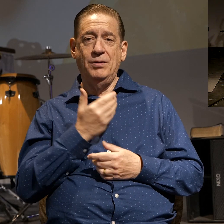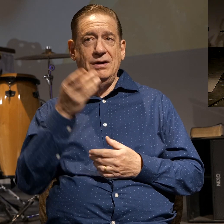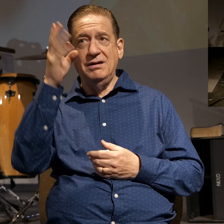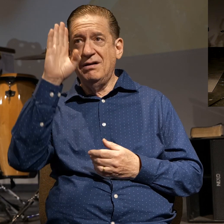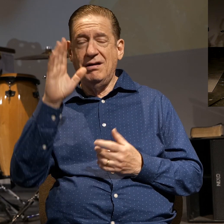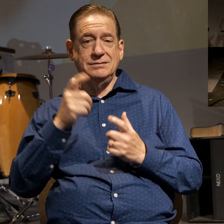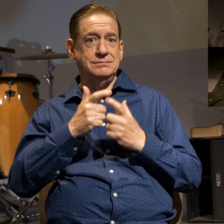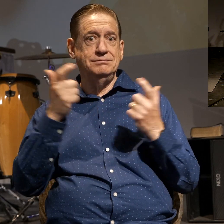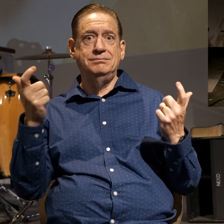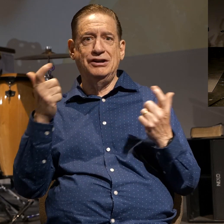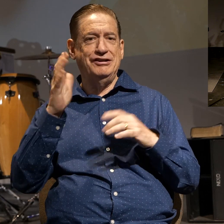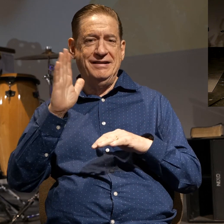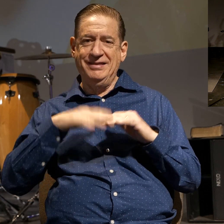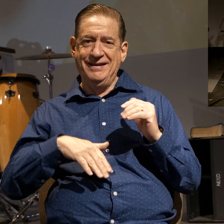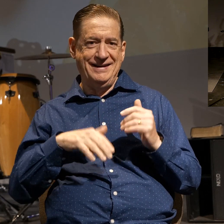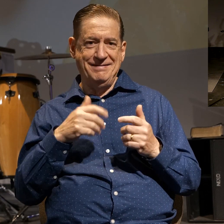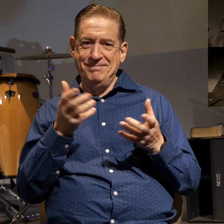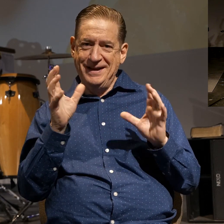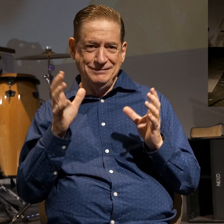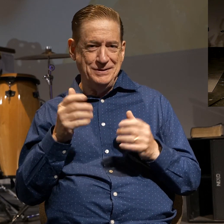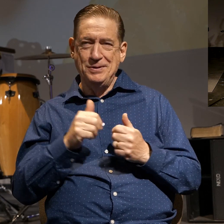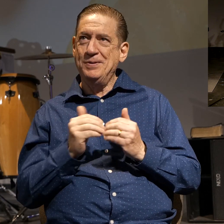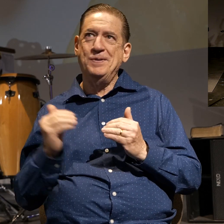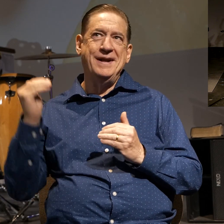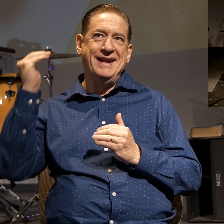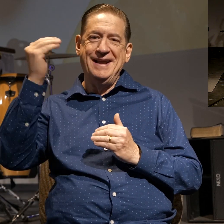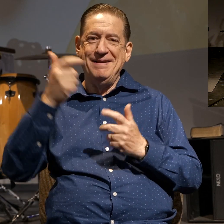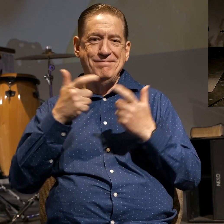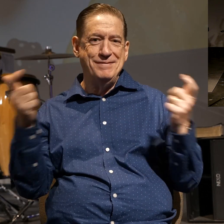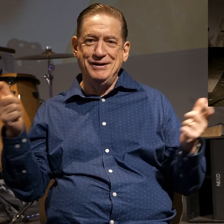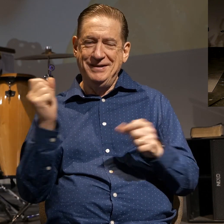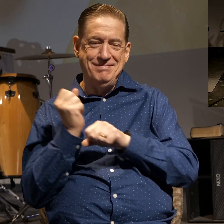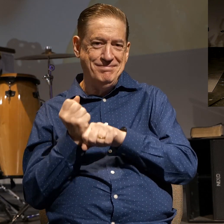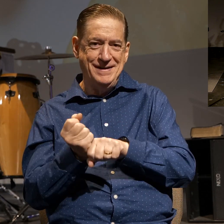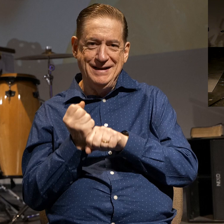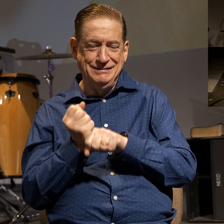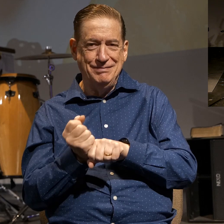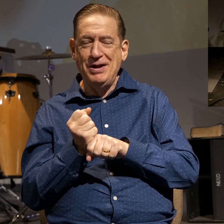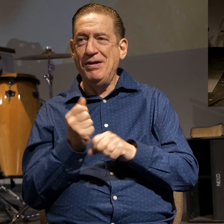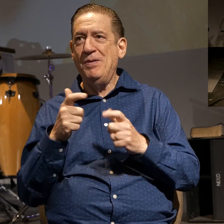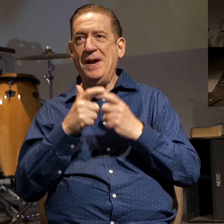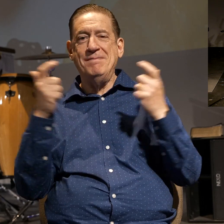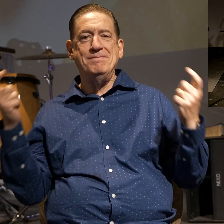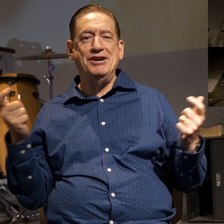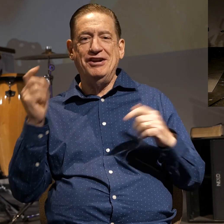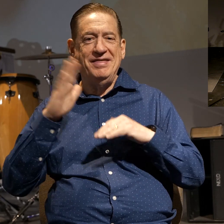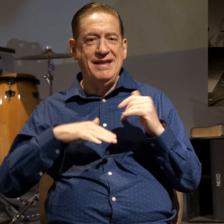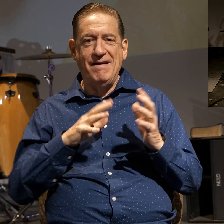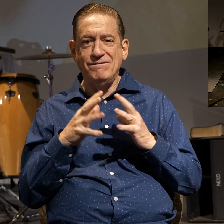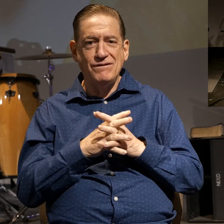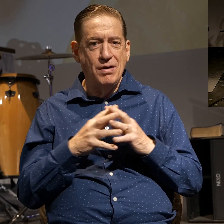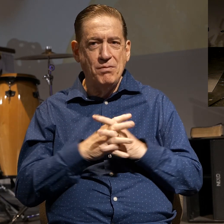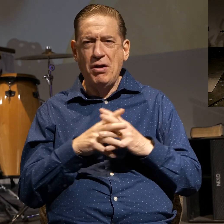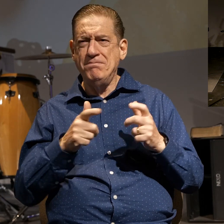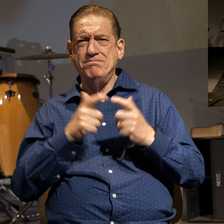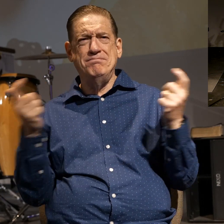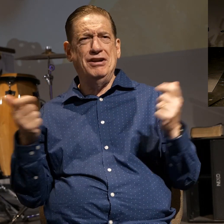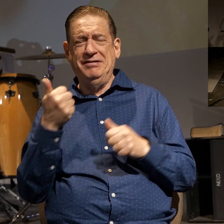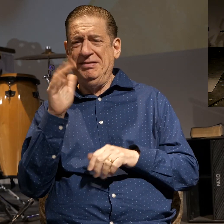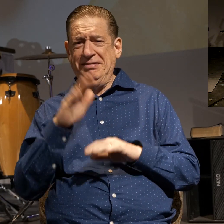bigger than basketball, way bigger than baseball, way bigger than football, way bigger than anything.